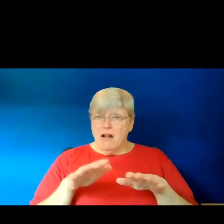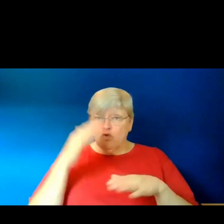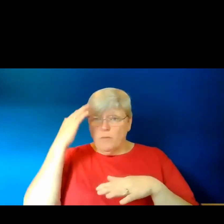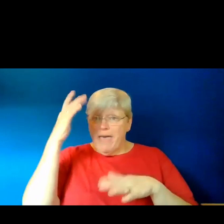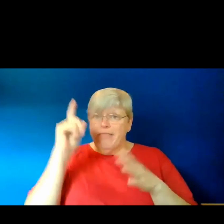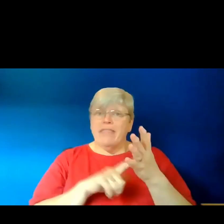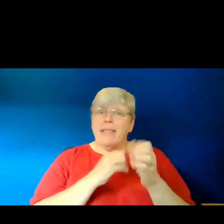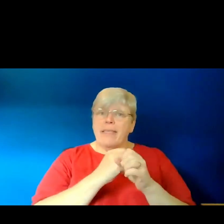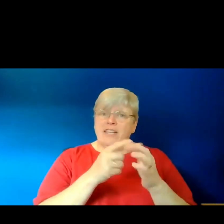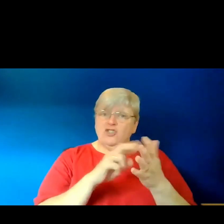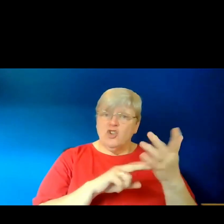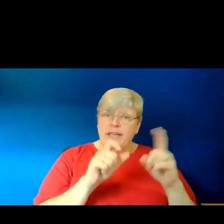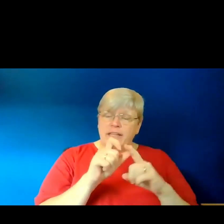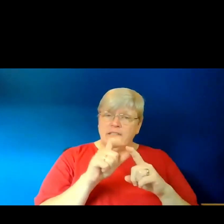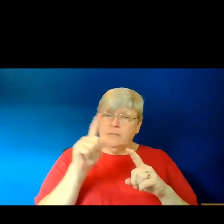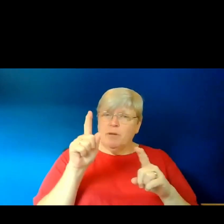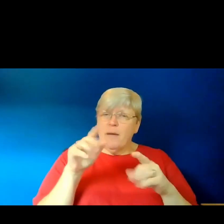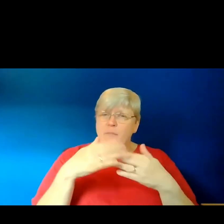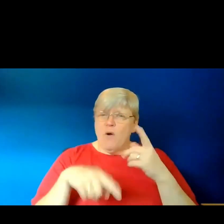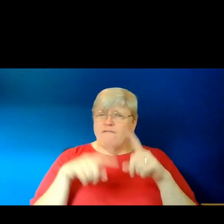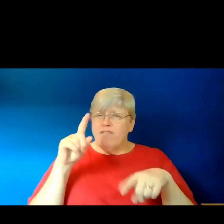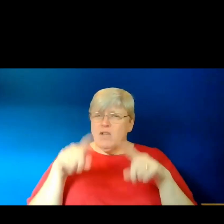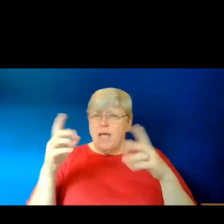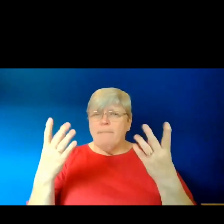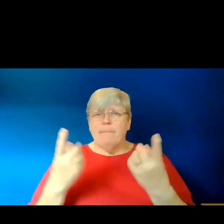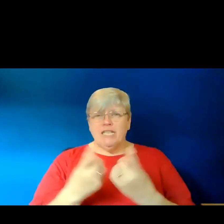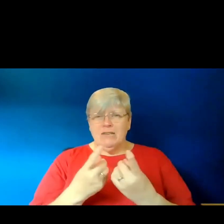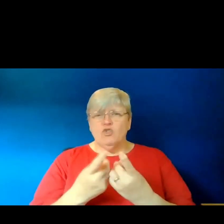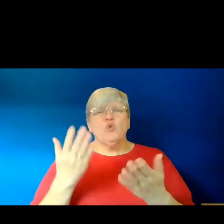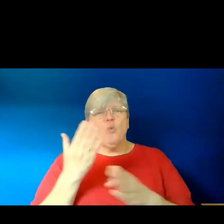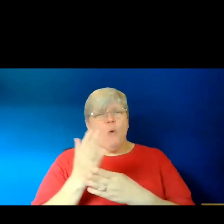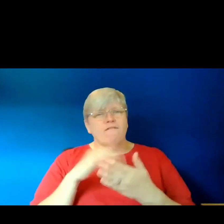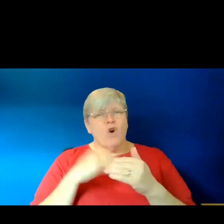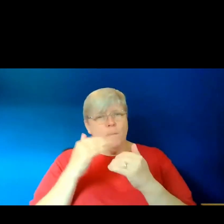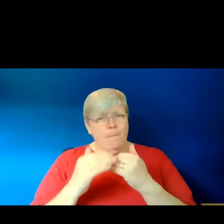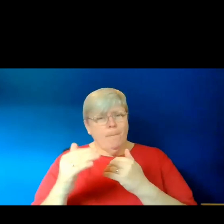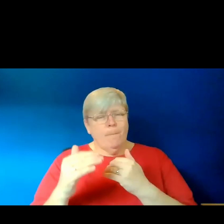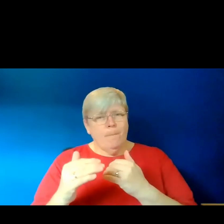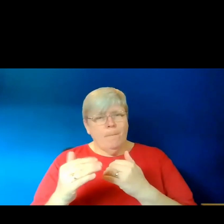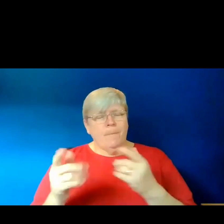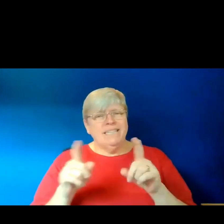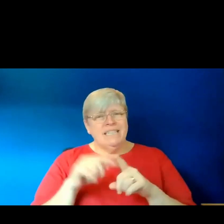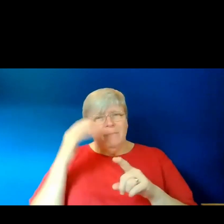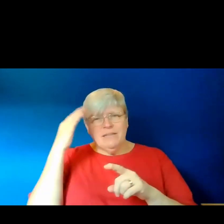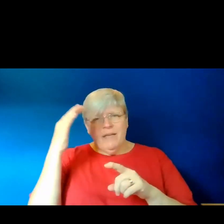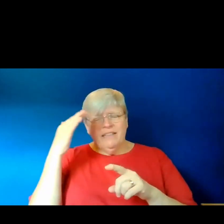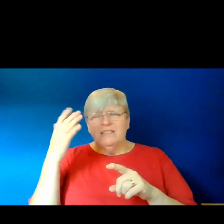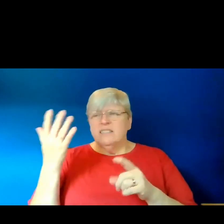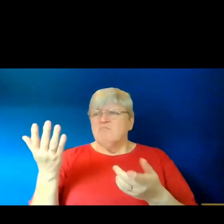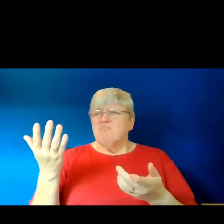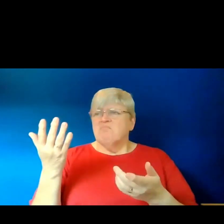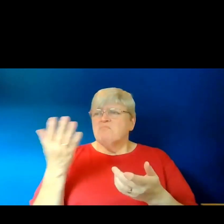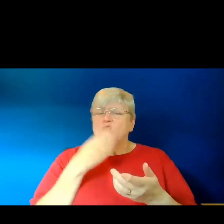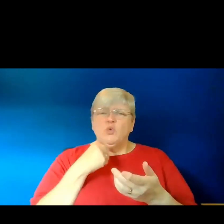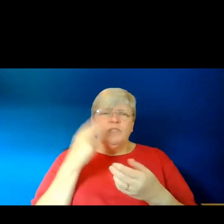except that you might have more varied materials to work from. So as with myths, you might draw from pictures